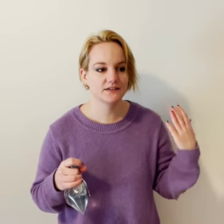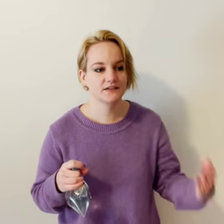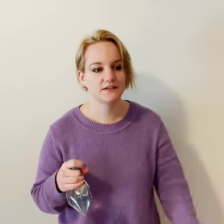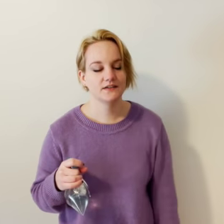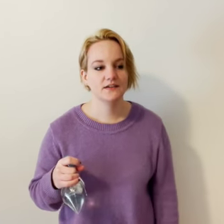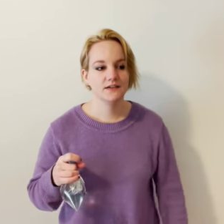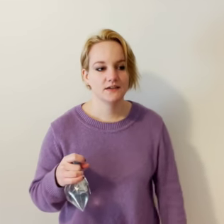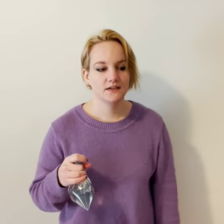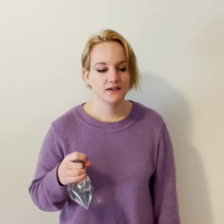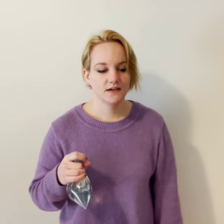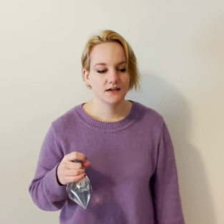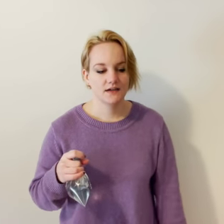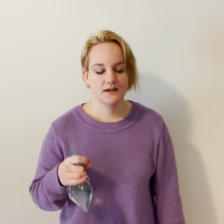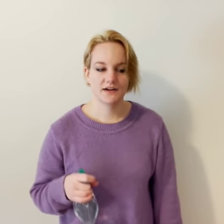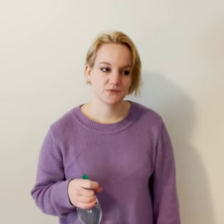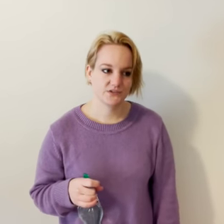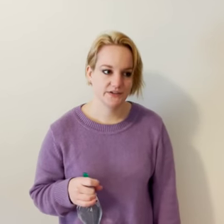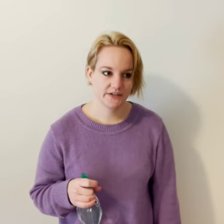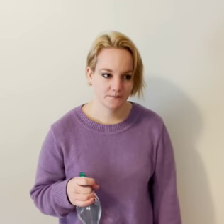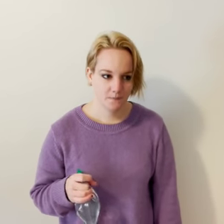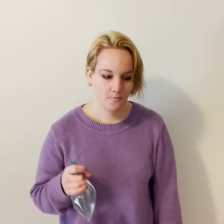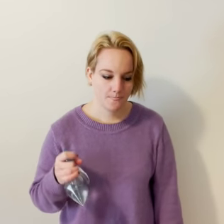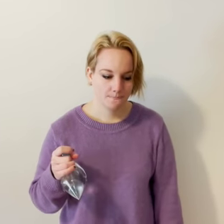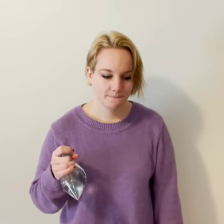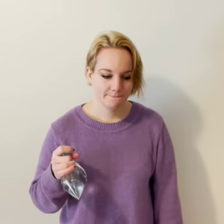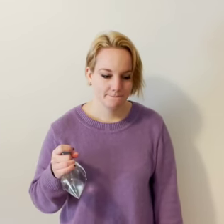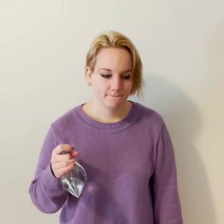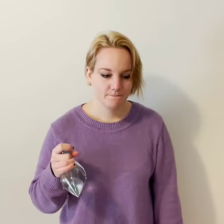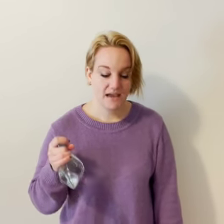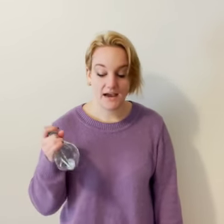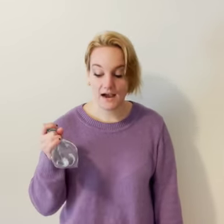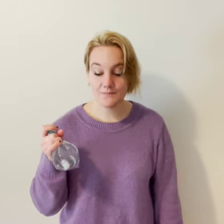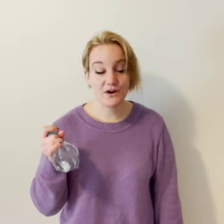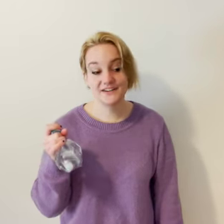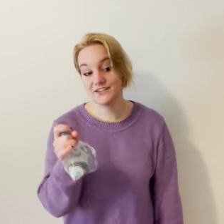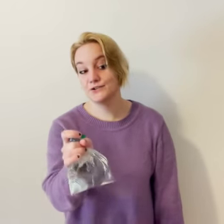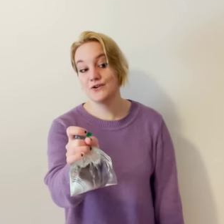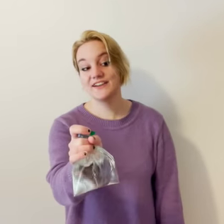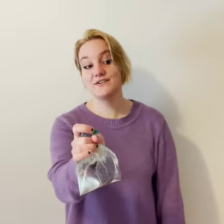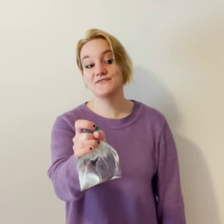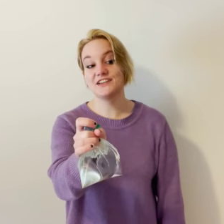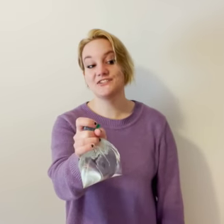I'm sorry I brought you a goldfish